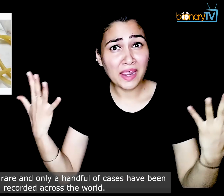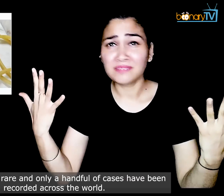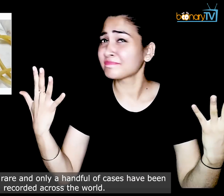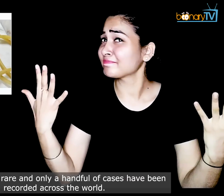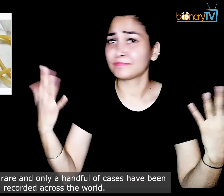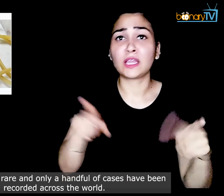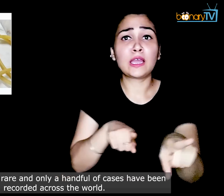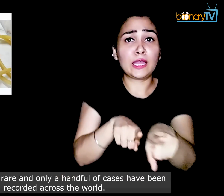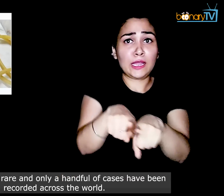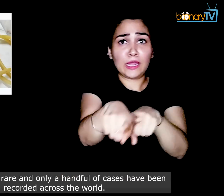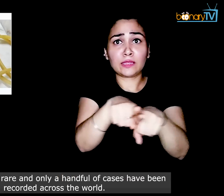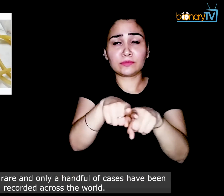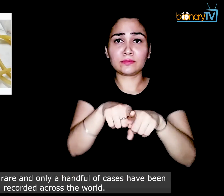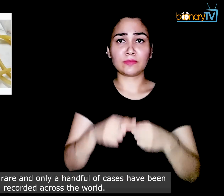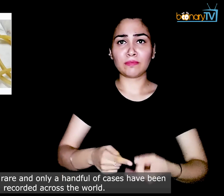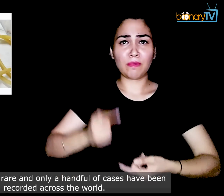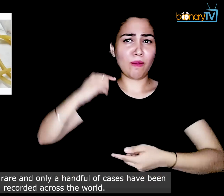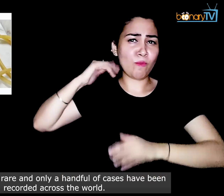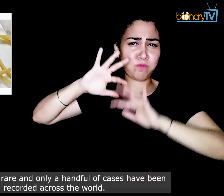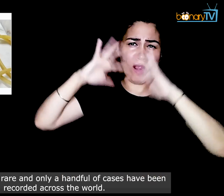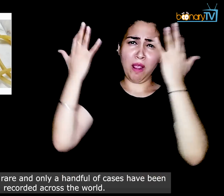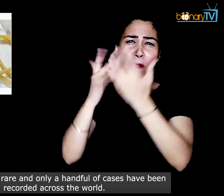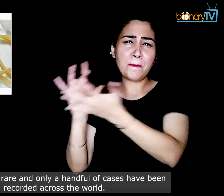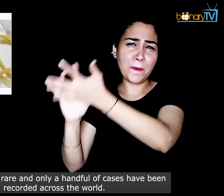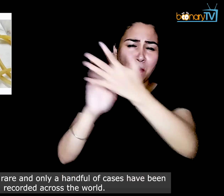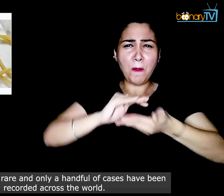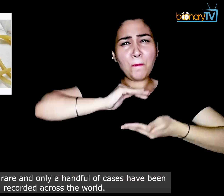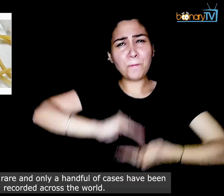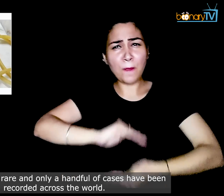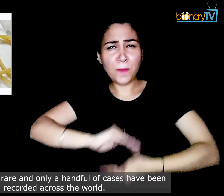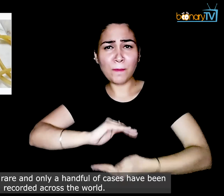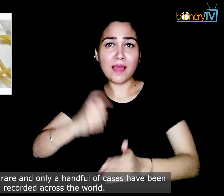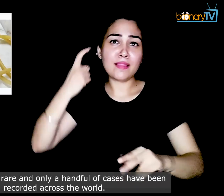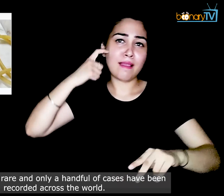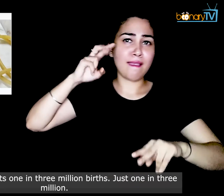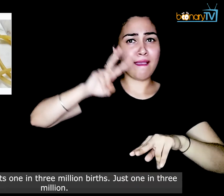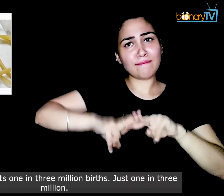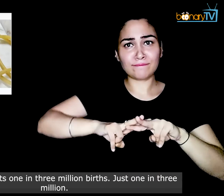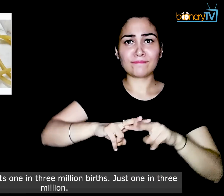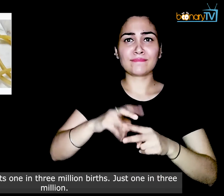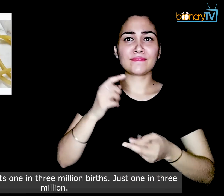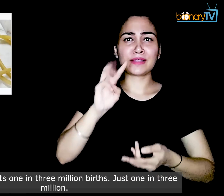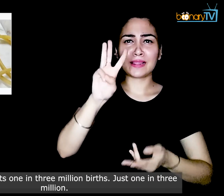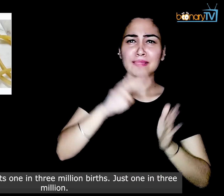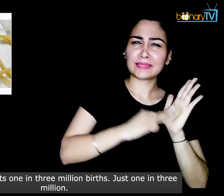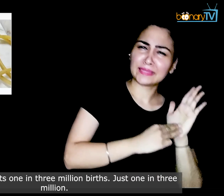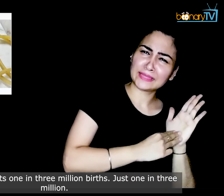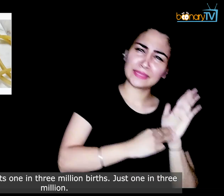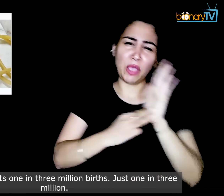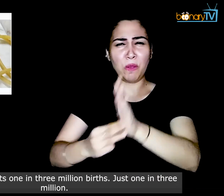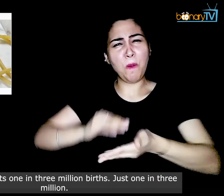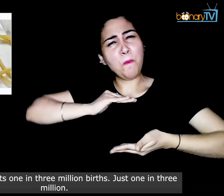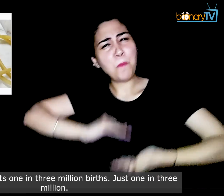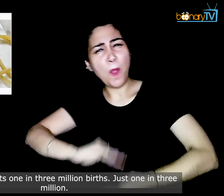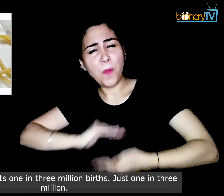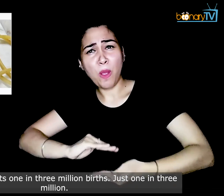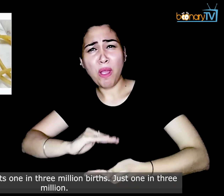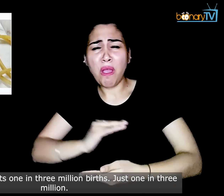a handful of cases have been recorded across the world. This disease affects 1